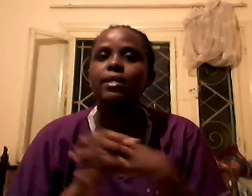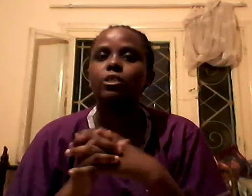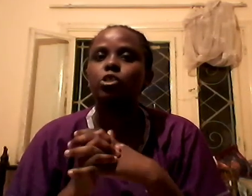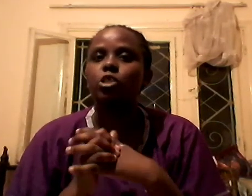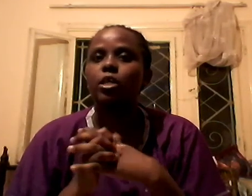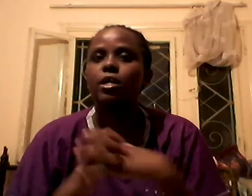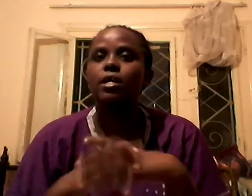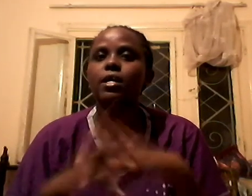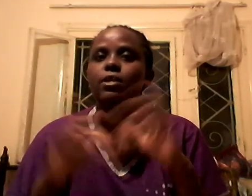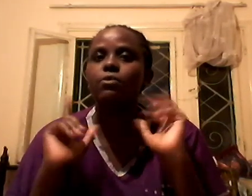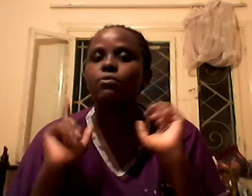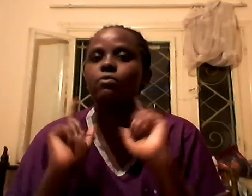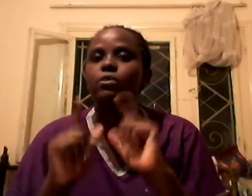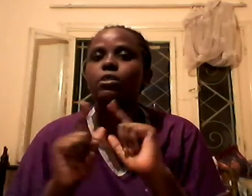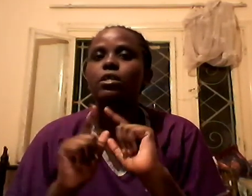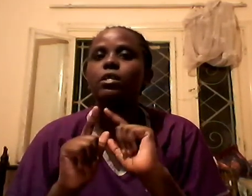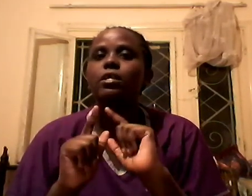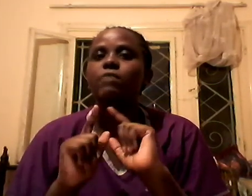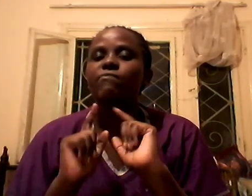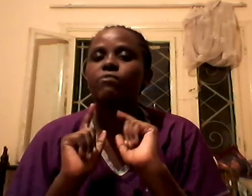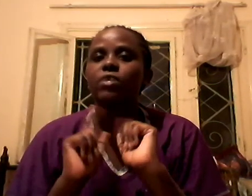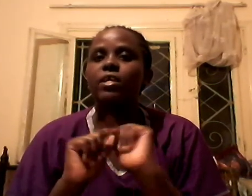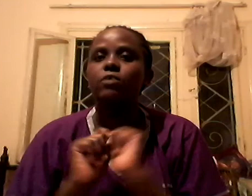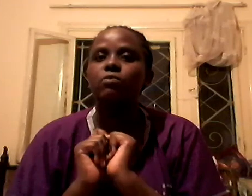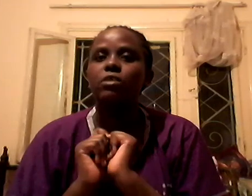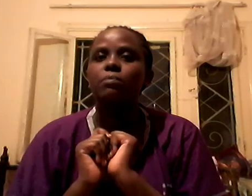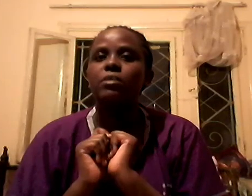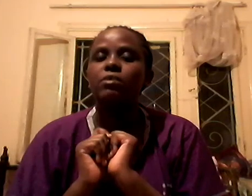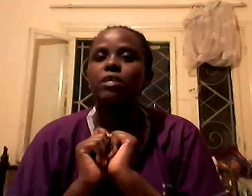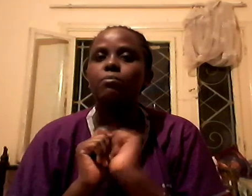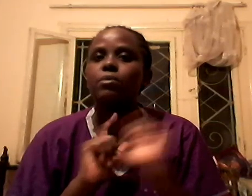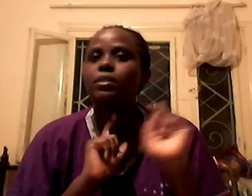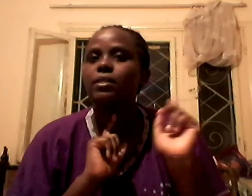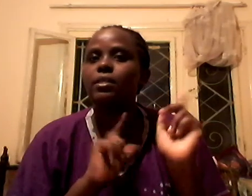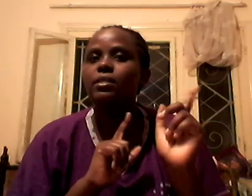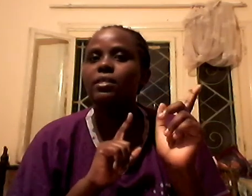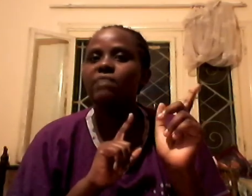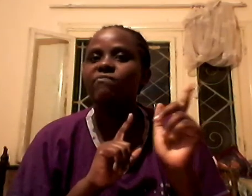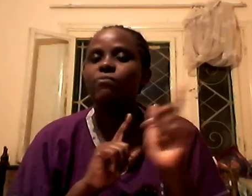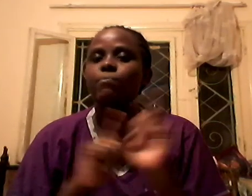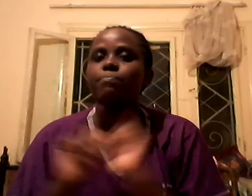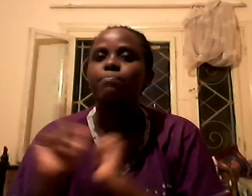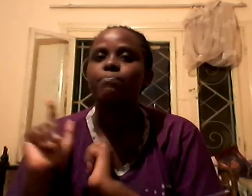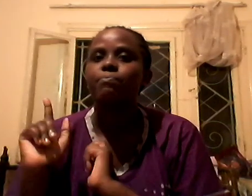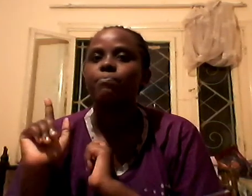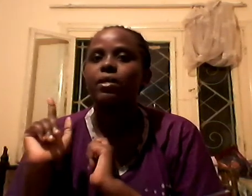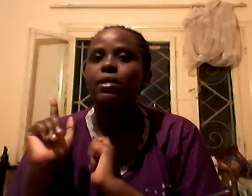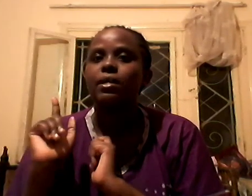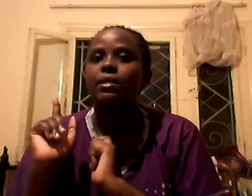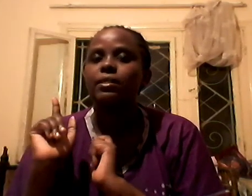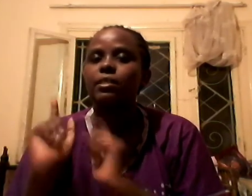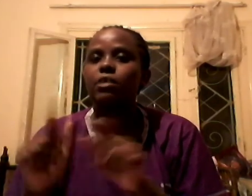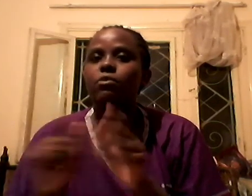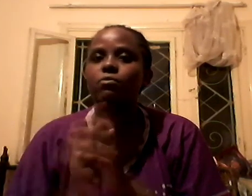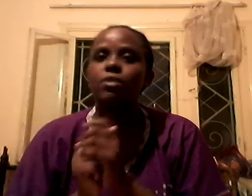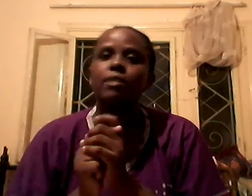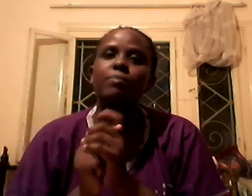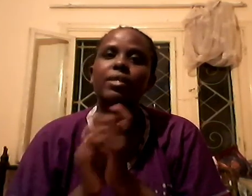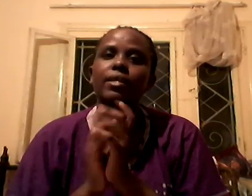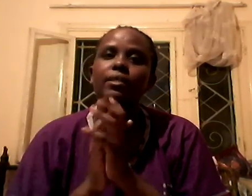share and do not forget to subscribe. Stay safe. See you at my next